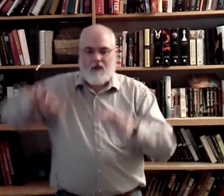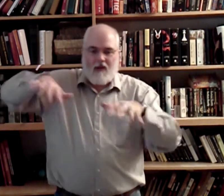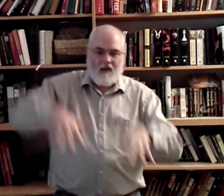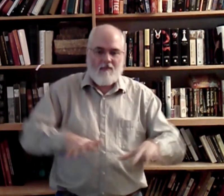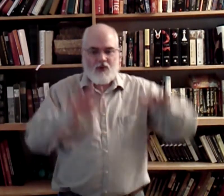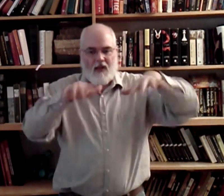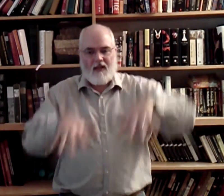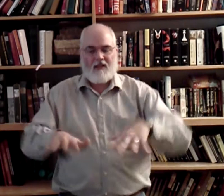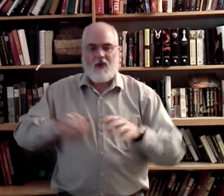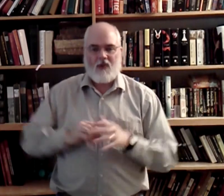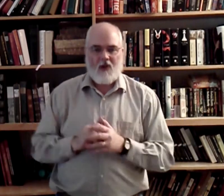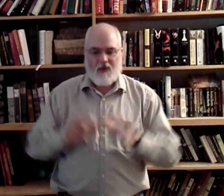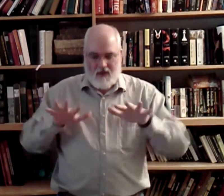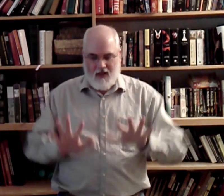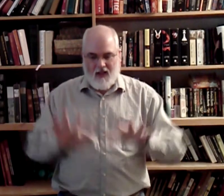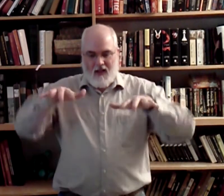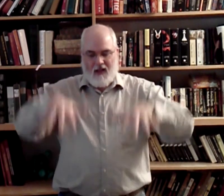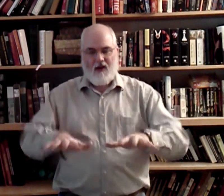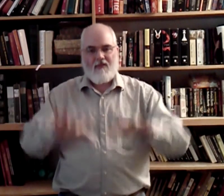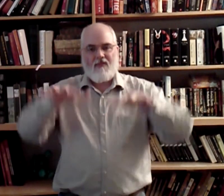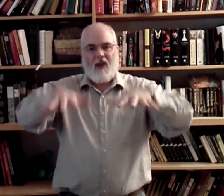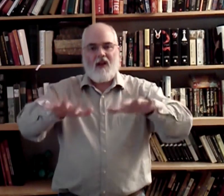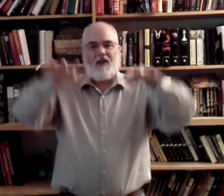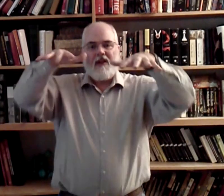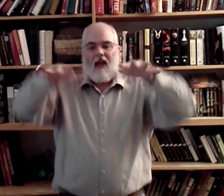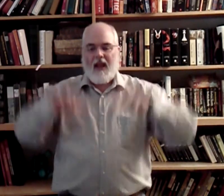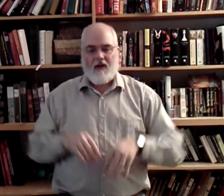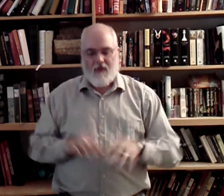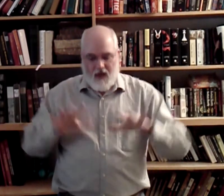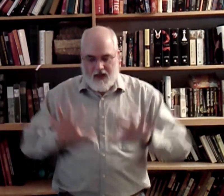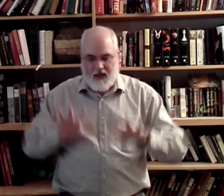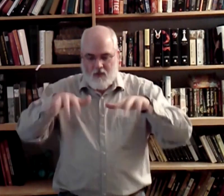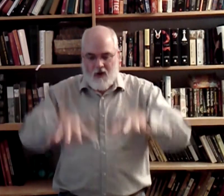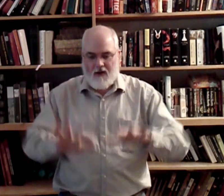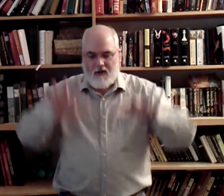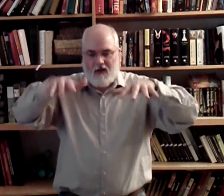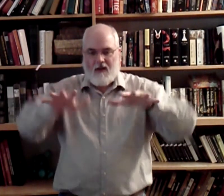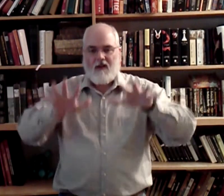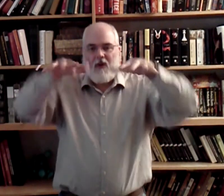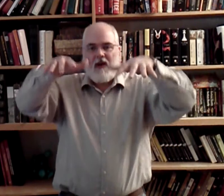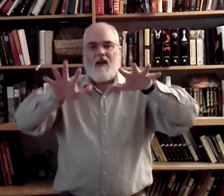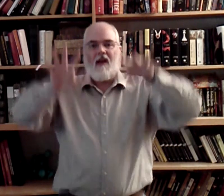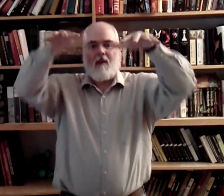like this that goes along with it. Alright? Flood. Flood is water going up.